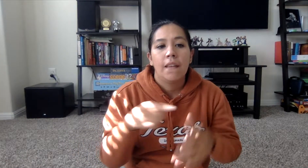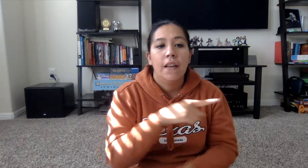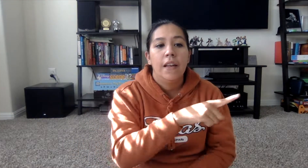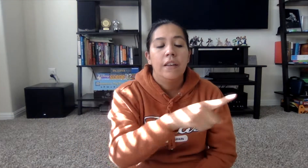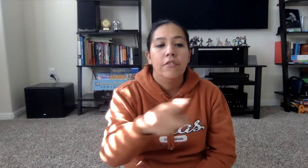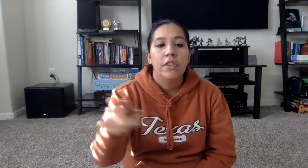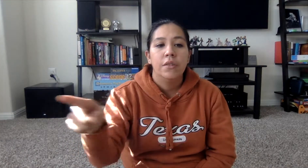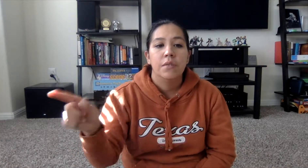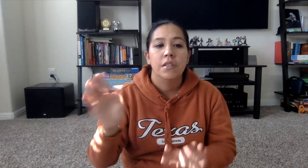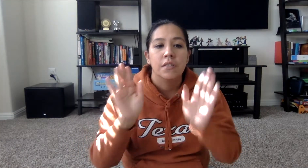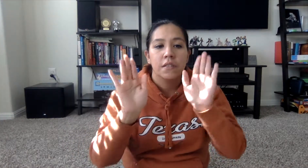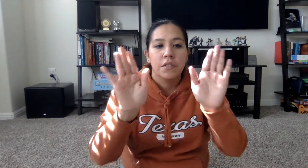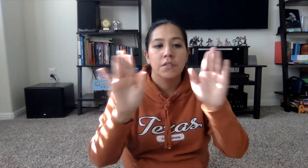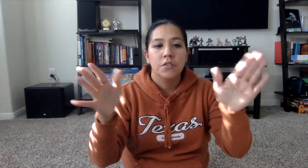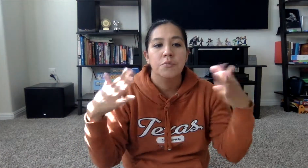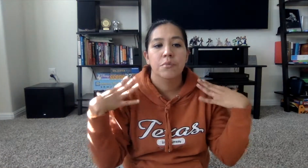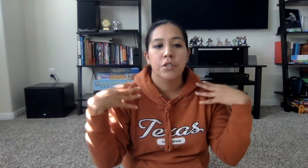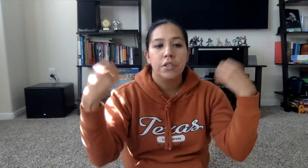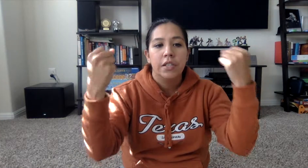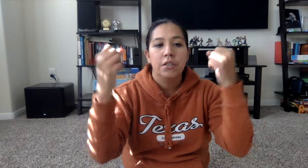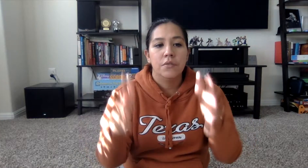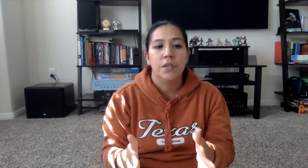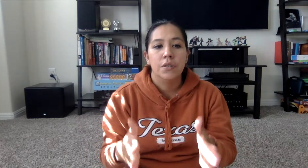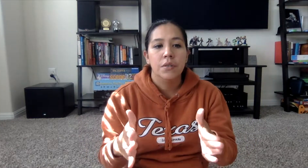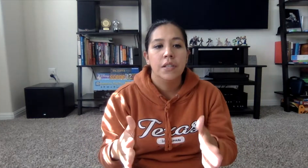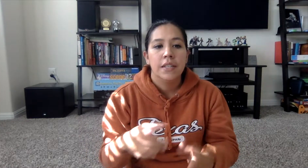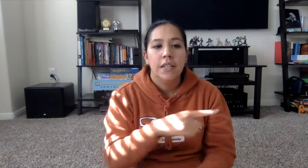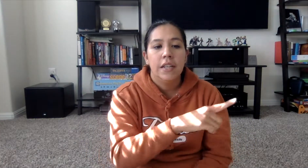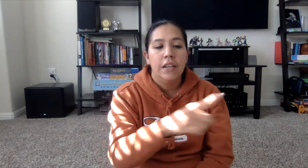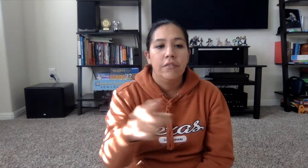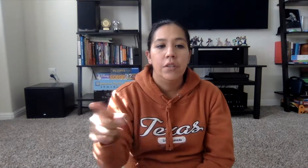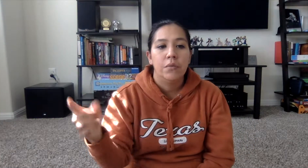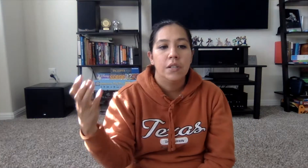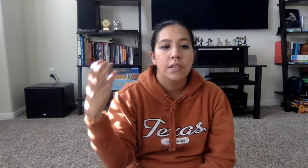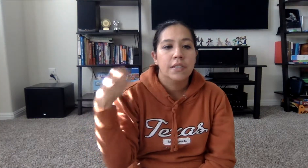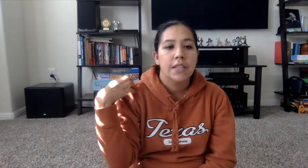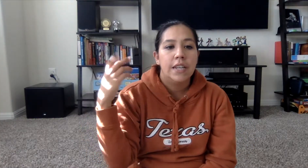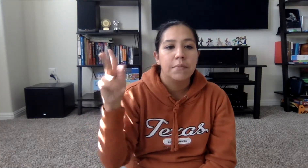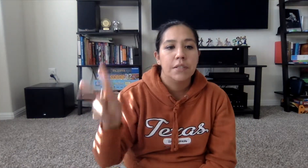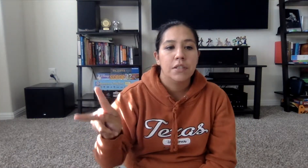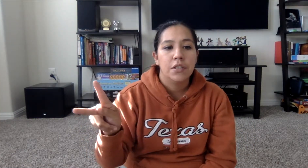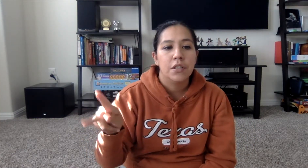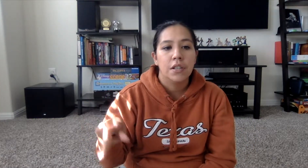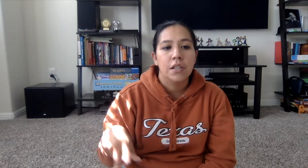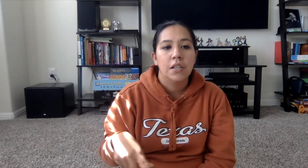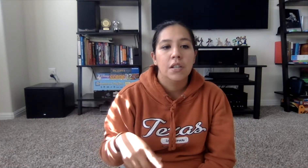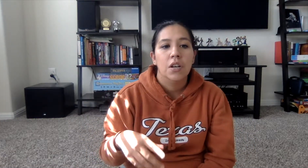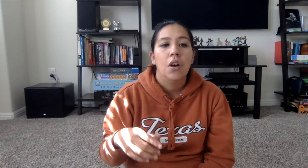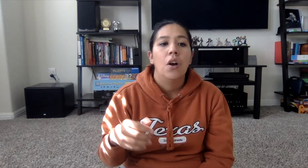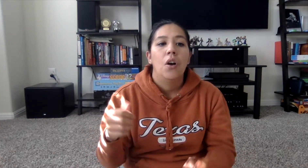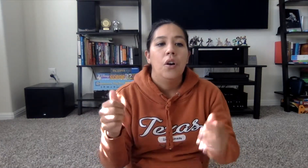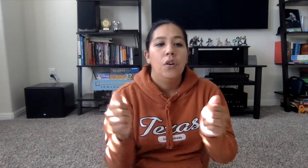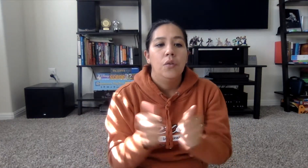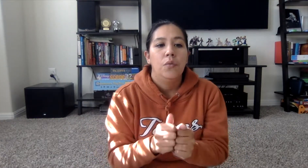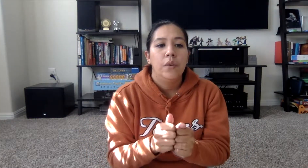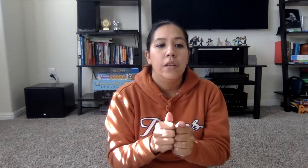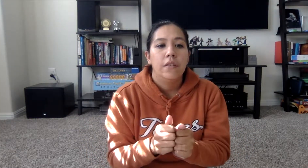everyone's a super hero everyone's captain Kirk with